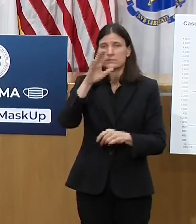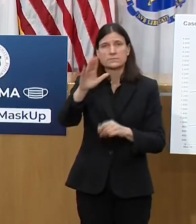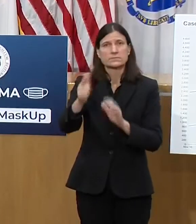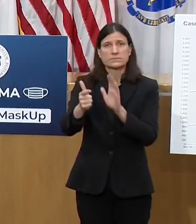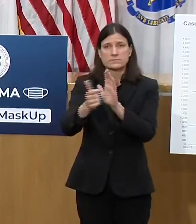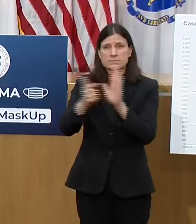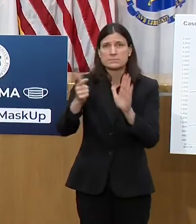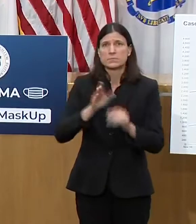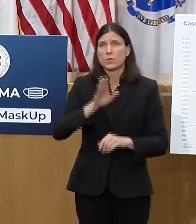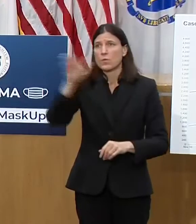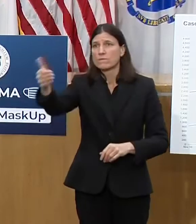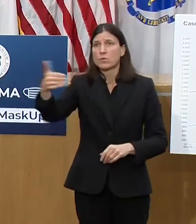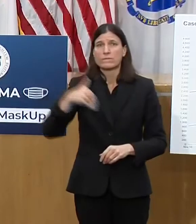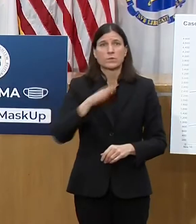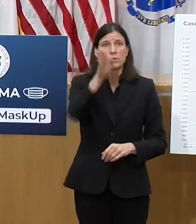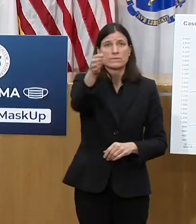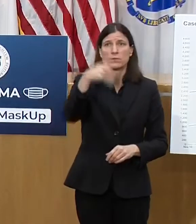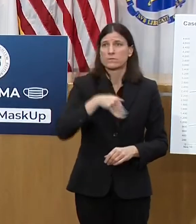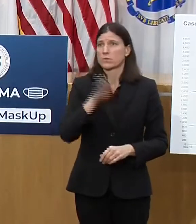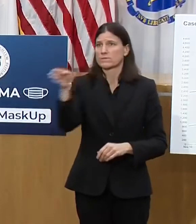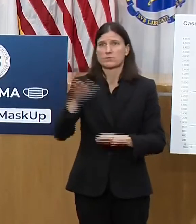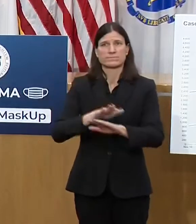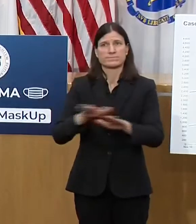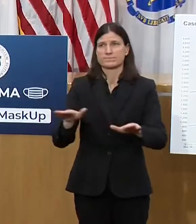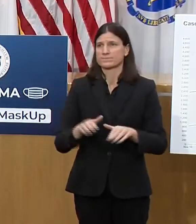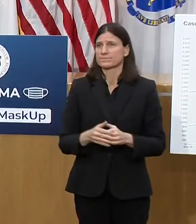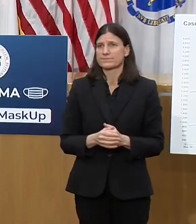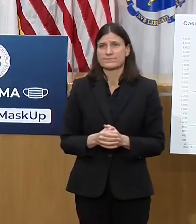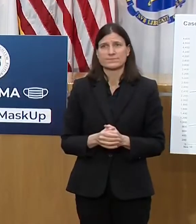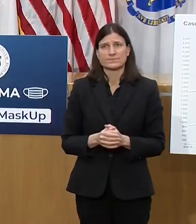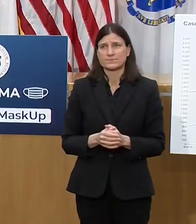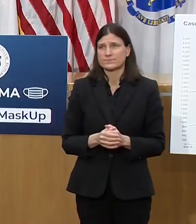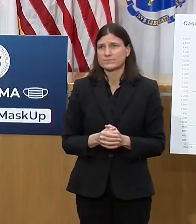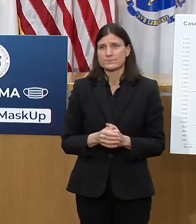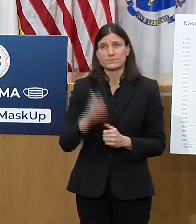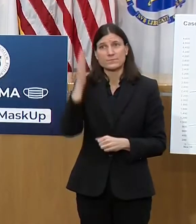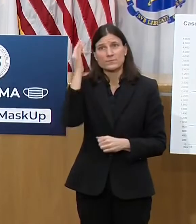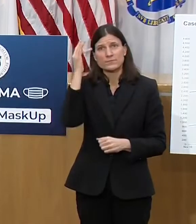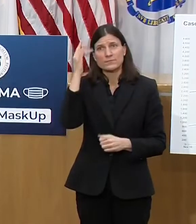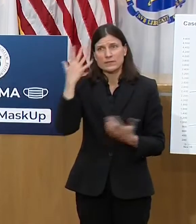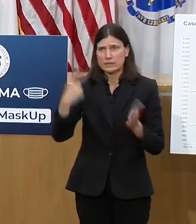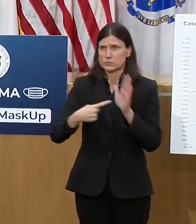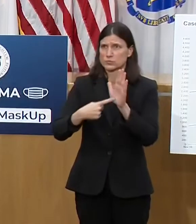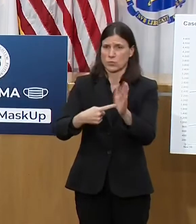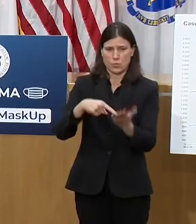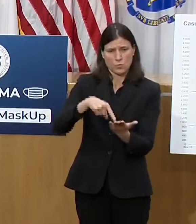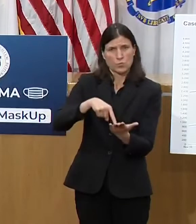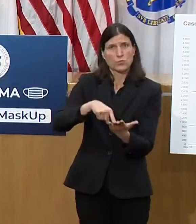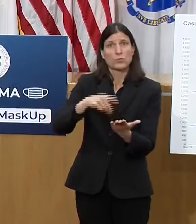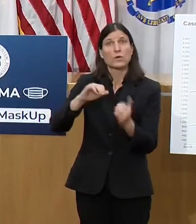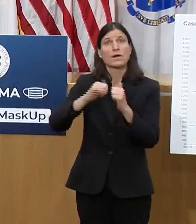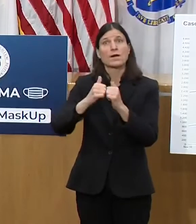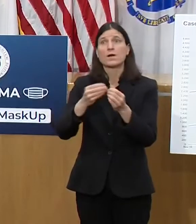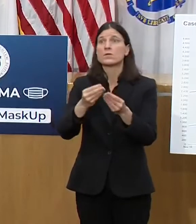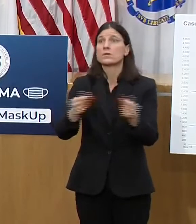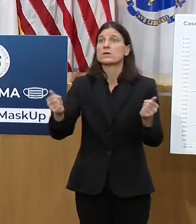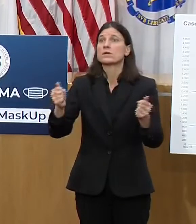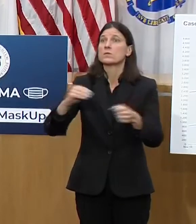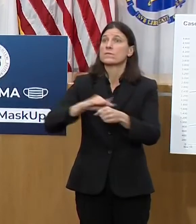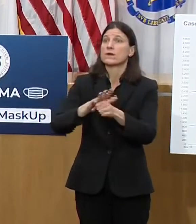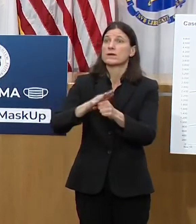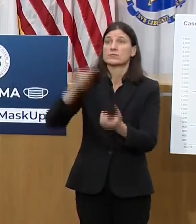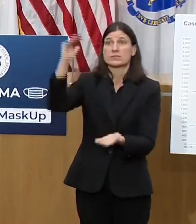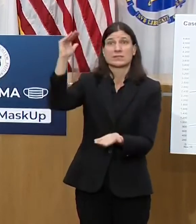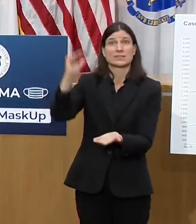that have been put in place and proven to be successful in so many other ways since the beginning of this